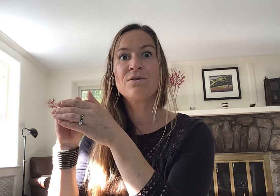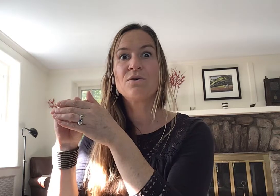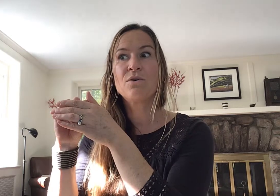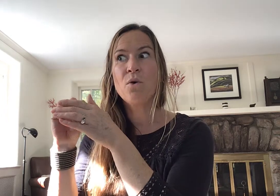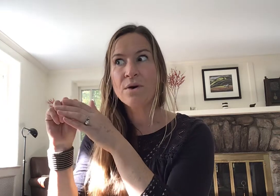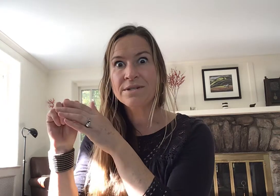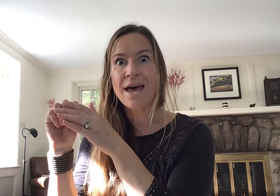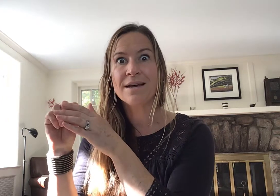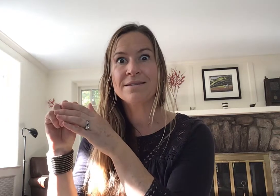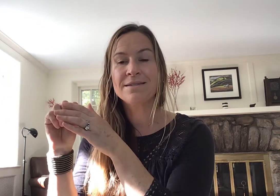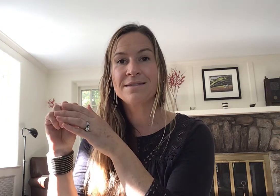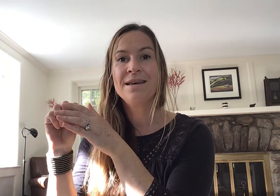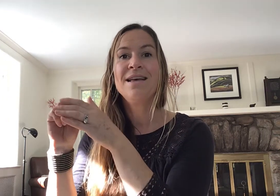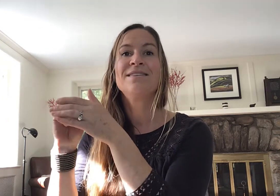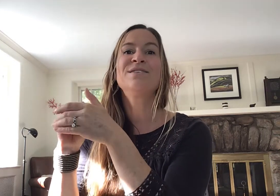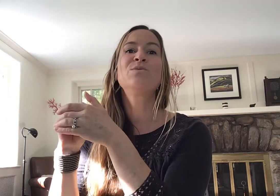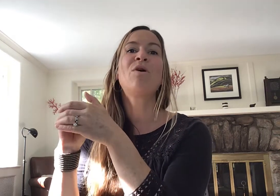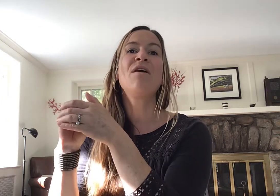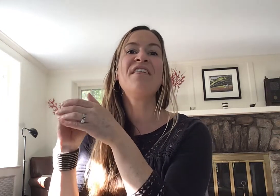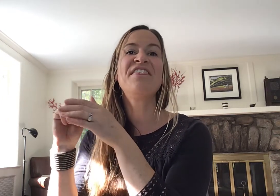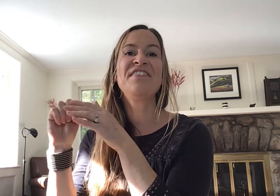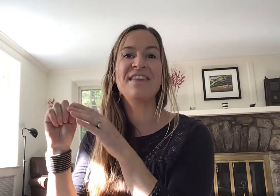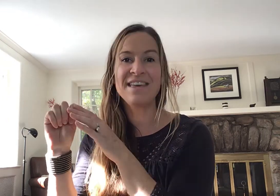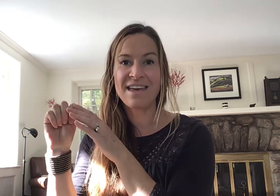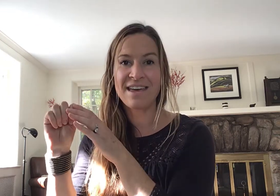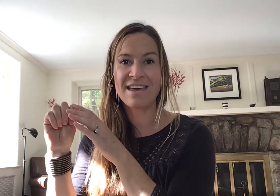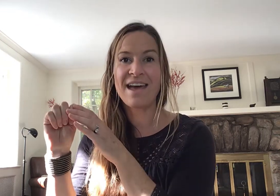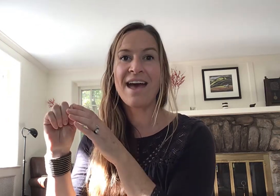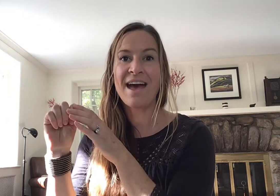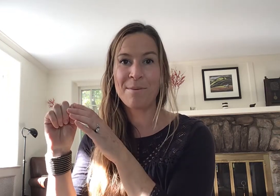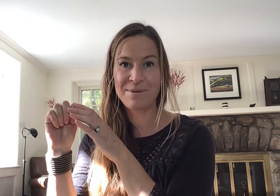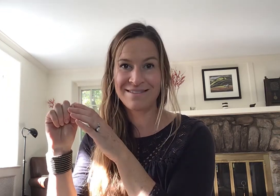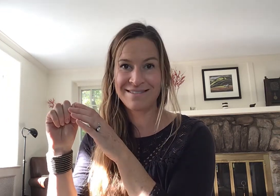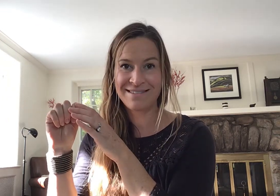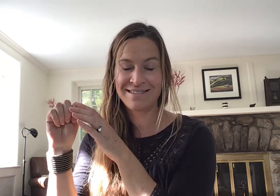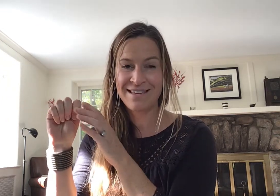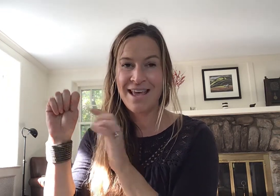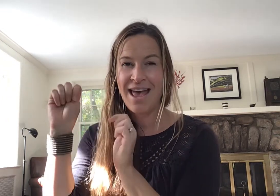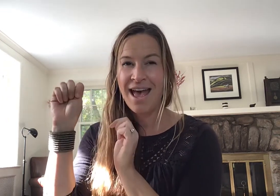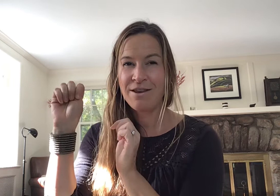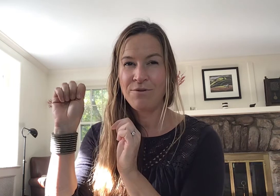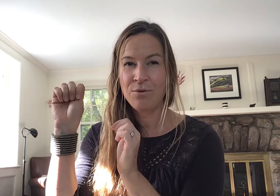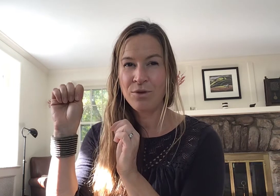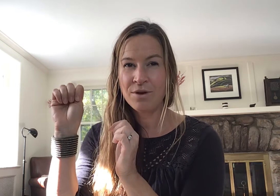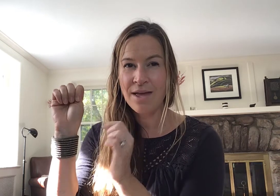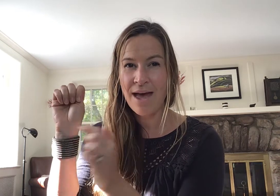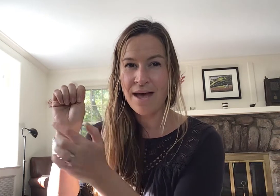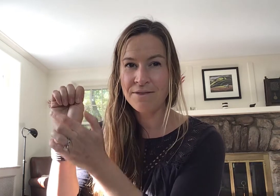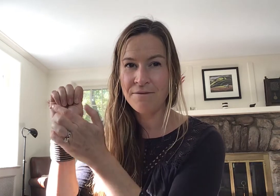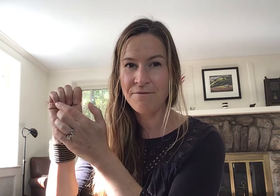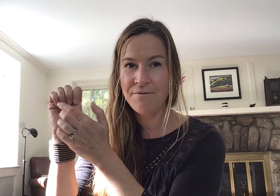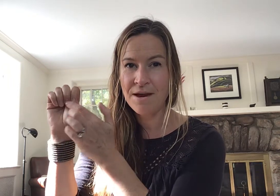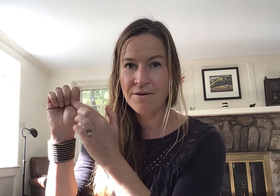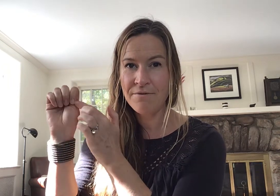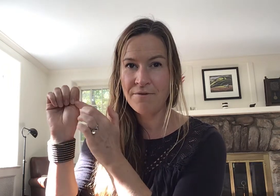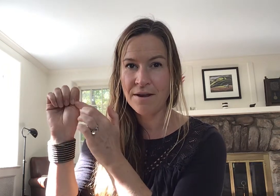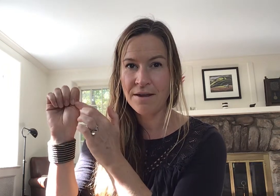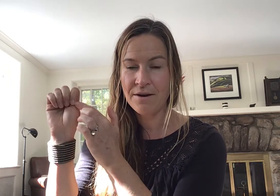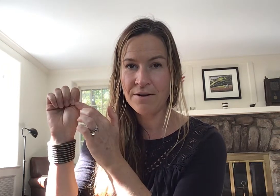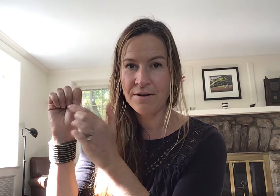cortex this is where all the thinking happens and if you look at the very front here